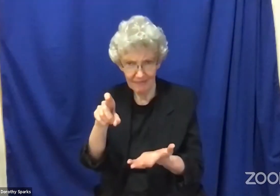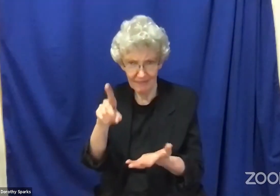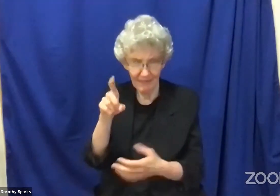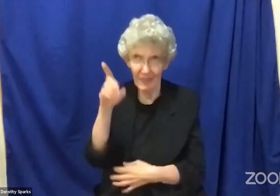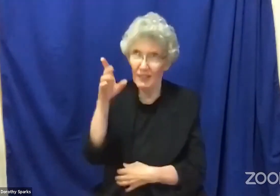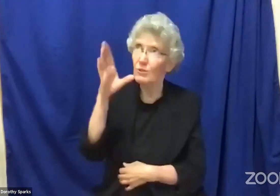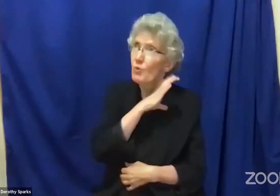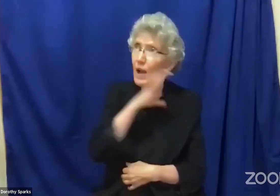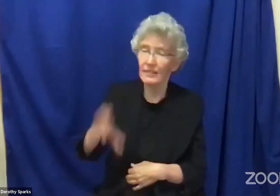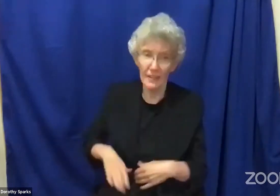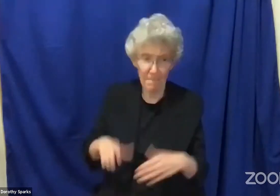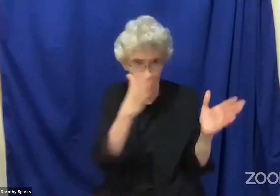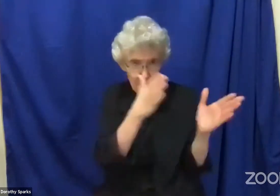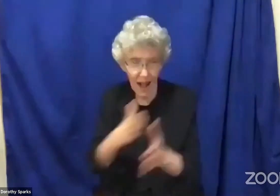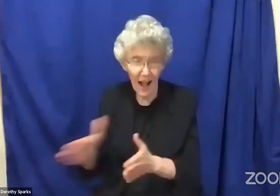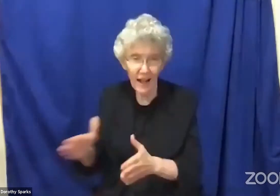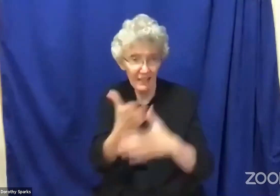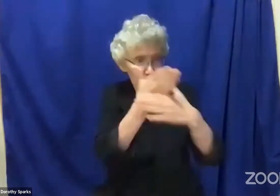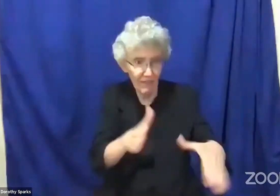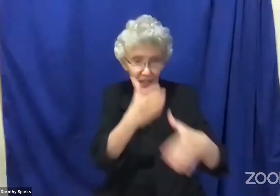Has Christ been divided up?